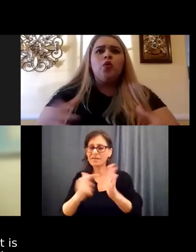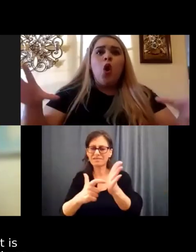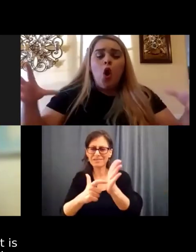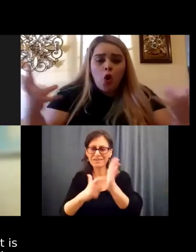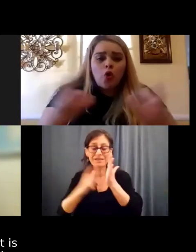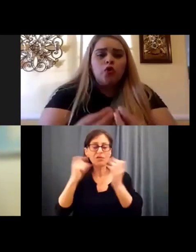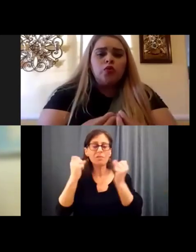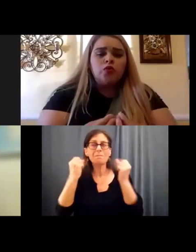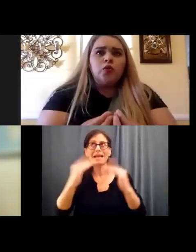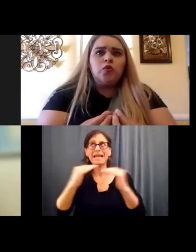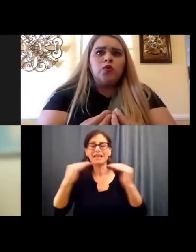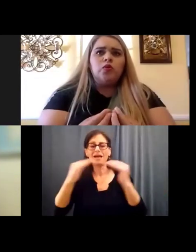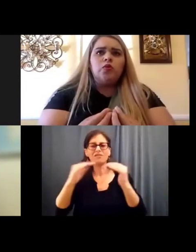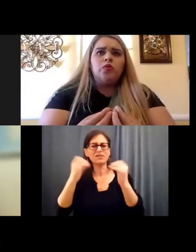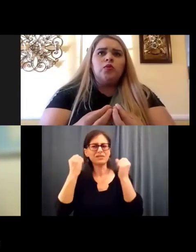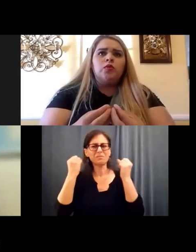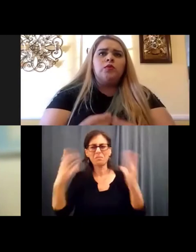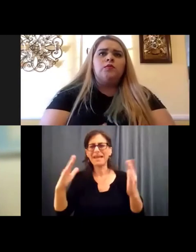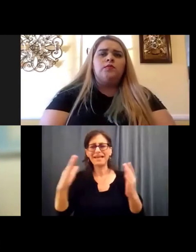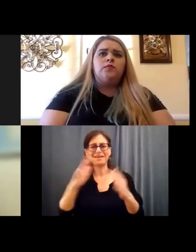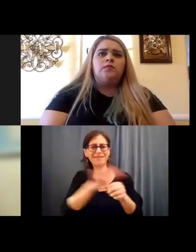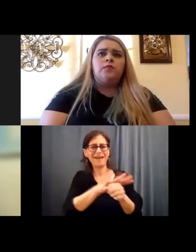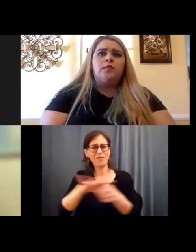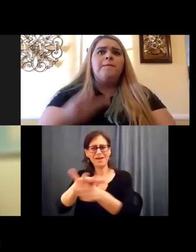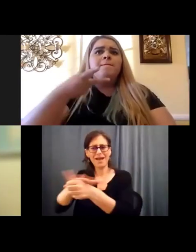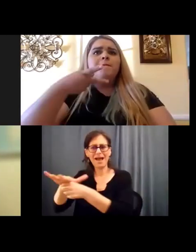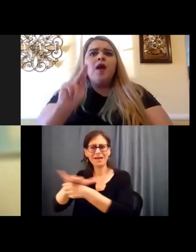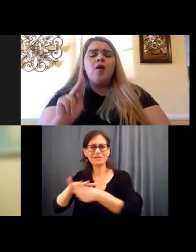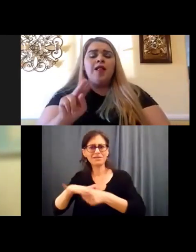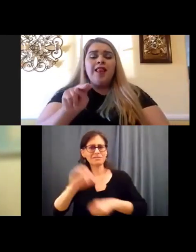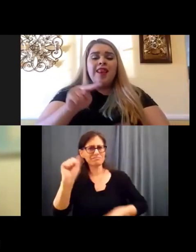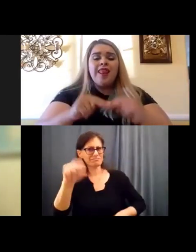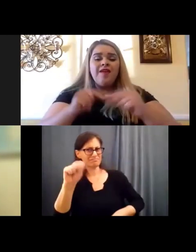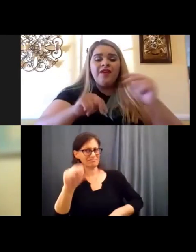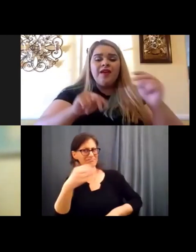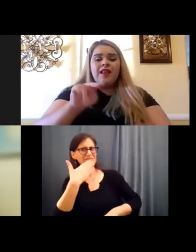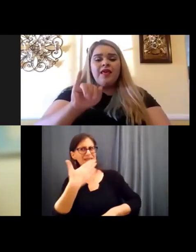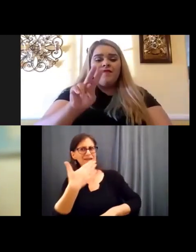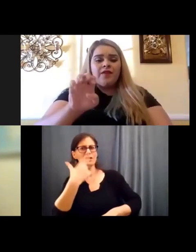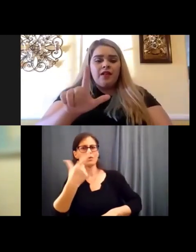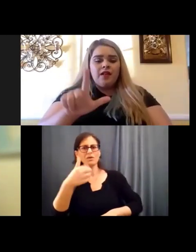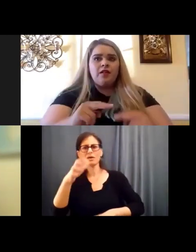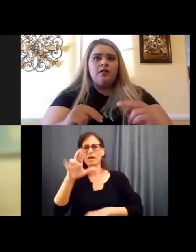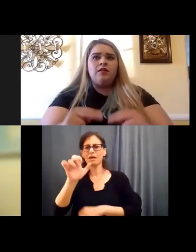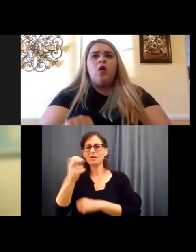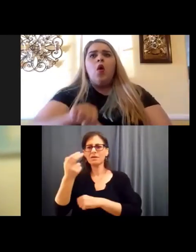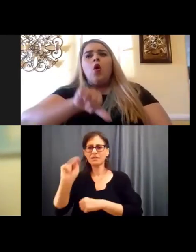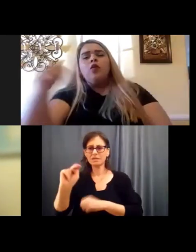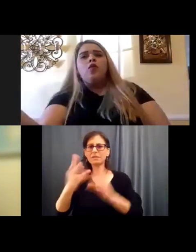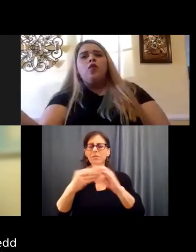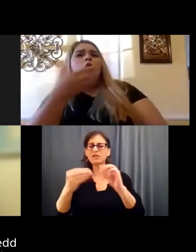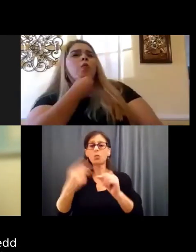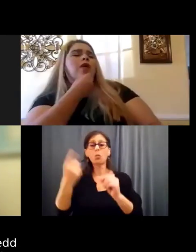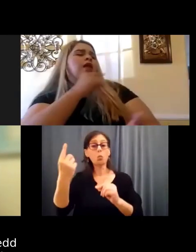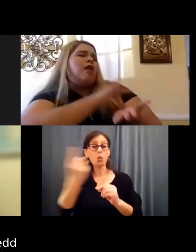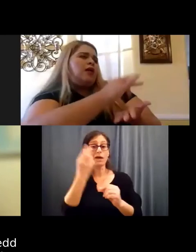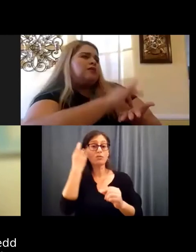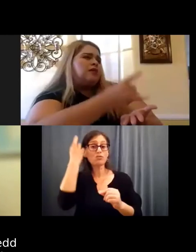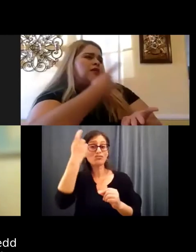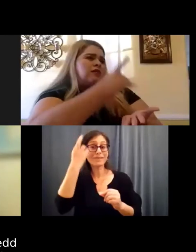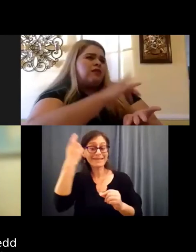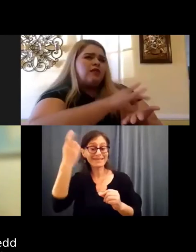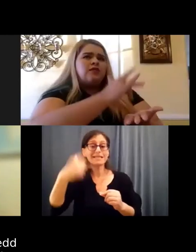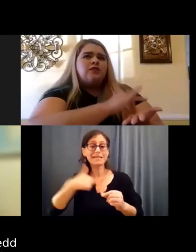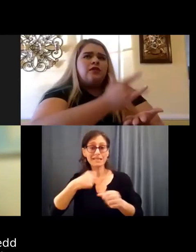many levels in so many areas. Yeah. Thank you. Thank you. Um, so one of the things, and one of the reasons why I